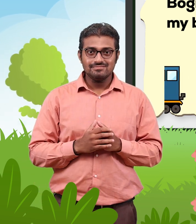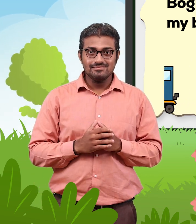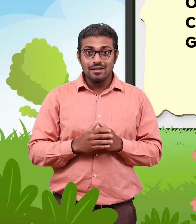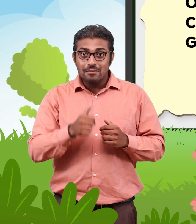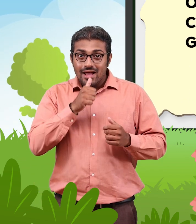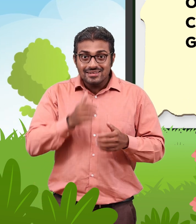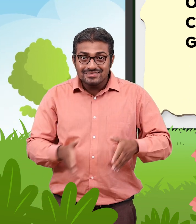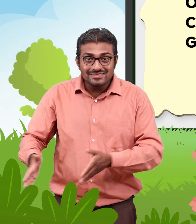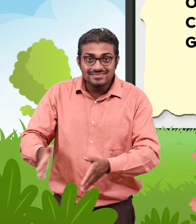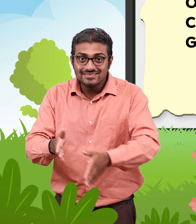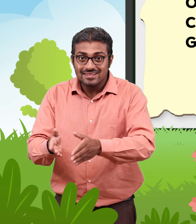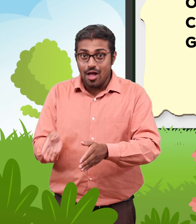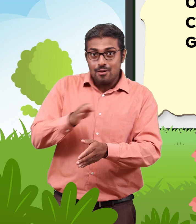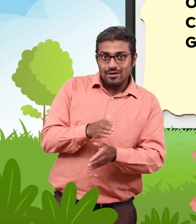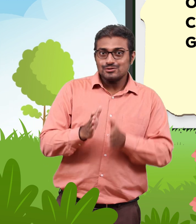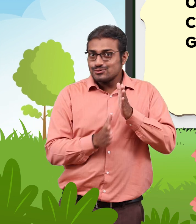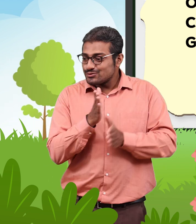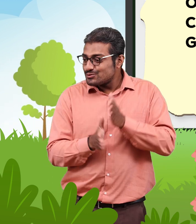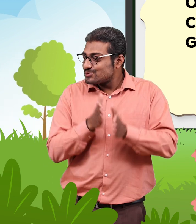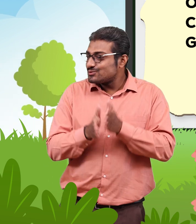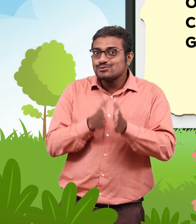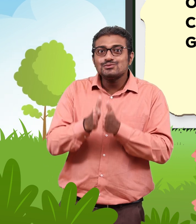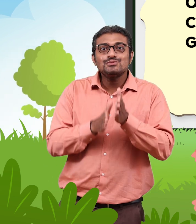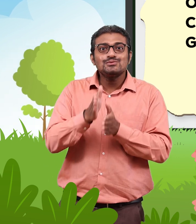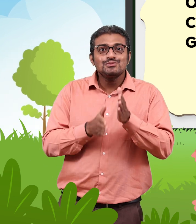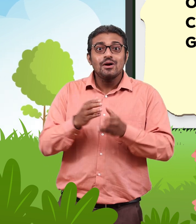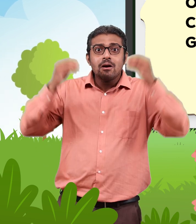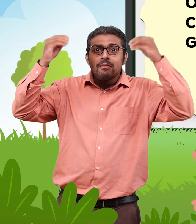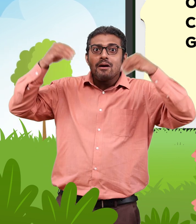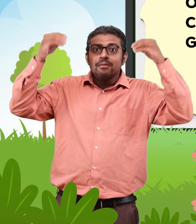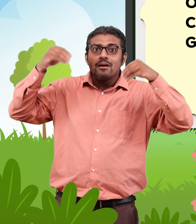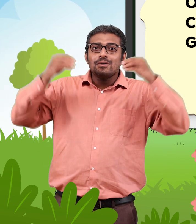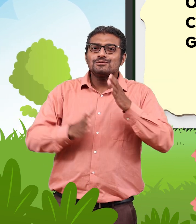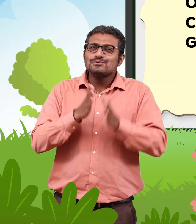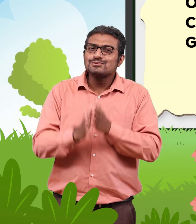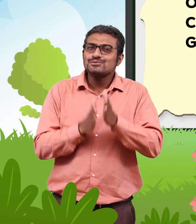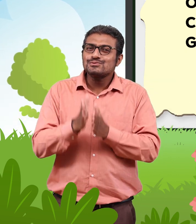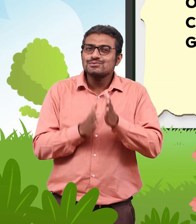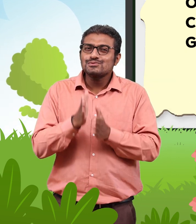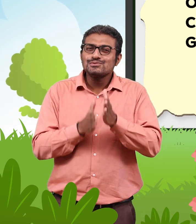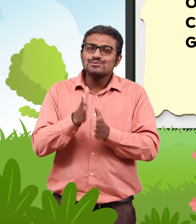Over the rivers and in the rain. Chuk Chuk Chuk Chuk goes our train.